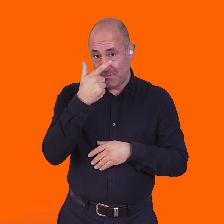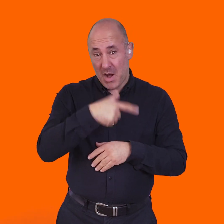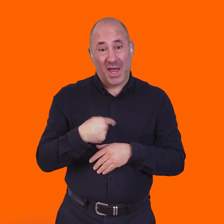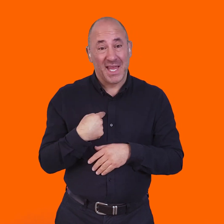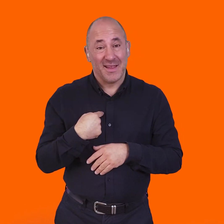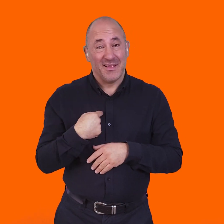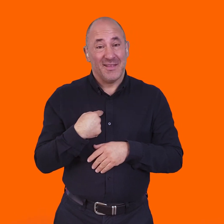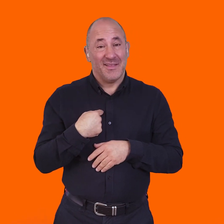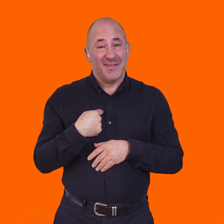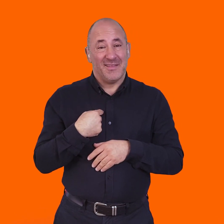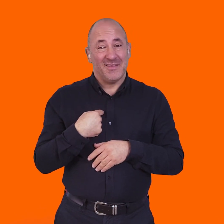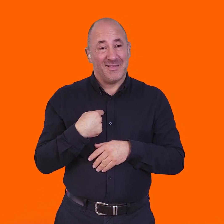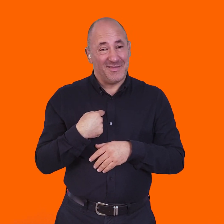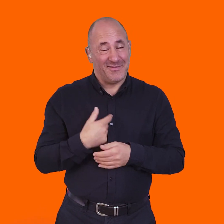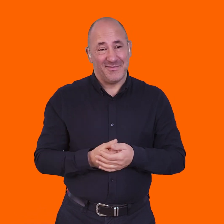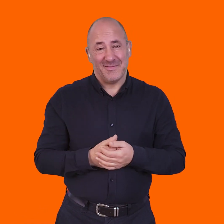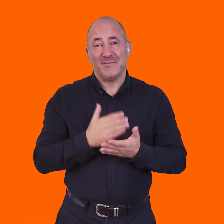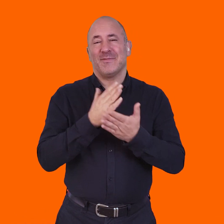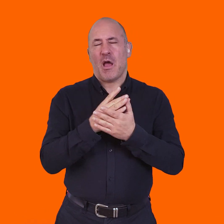And, yeah, so I kind of,